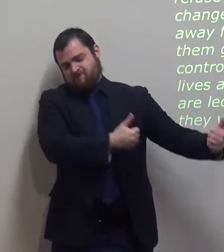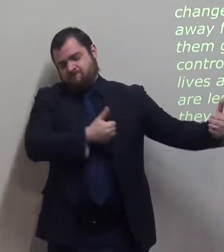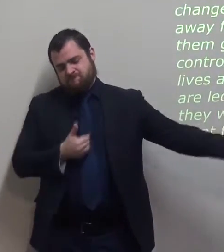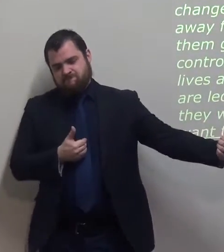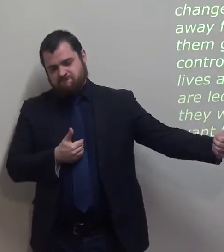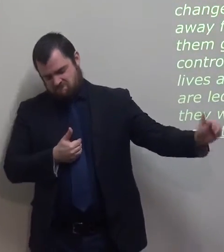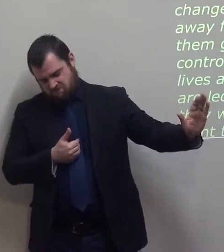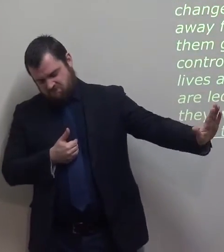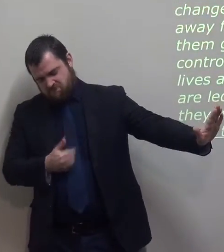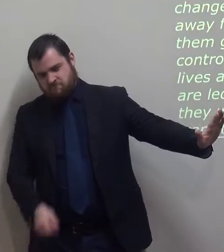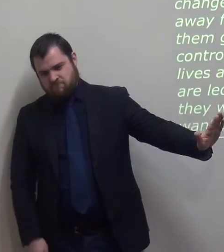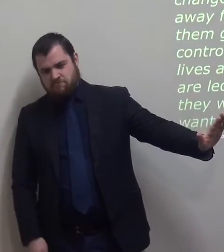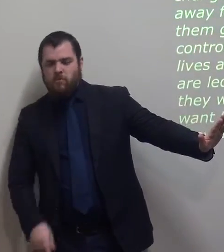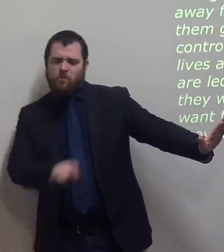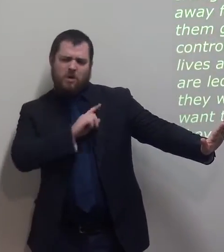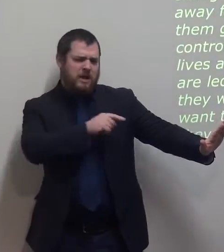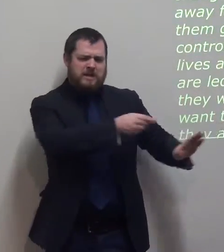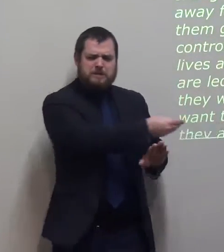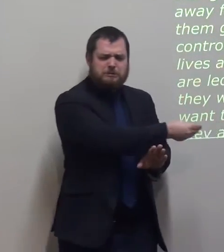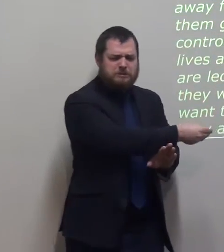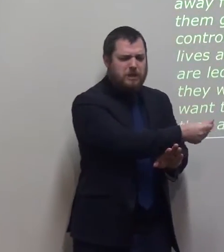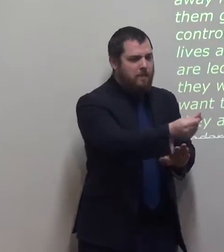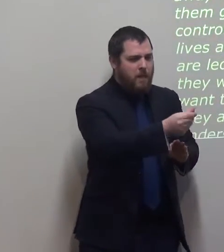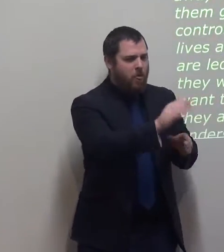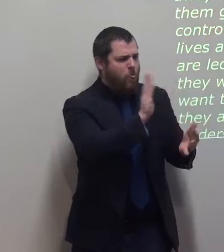Some of them go into homes and get control of the weak women